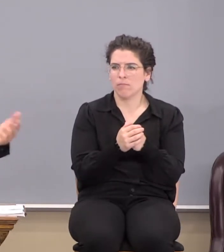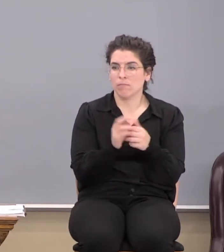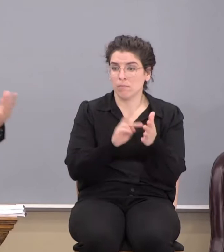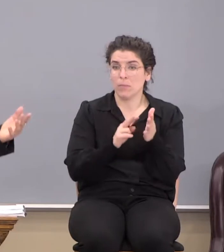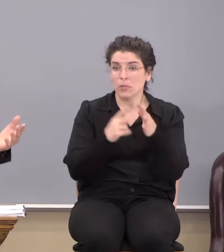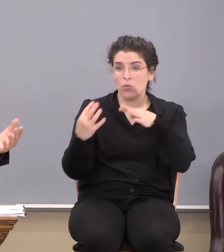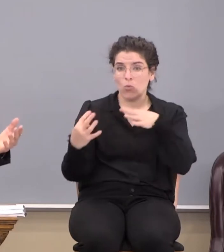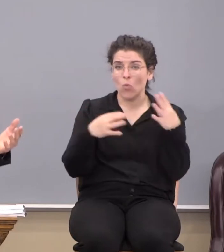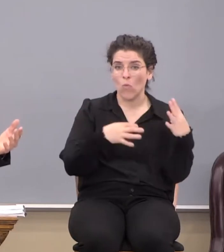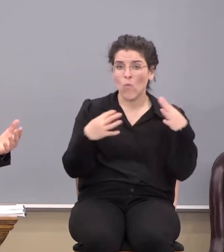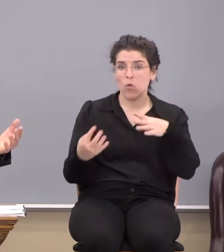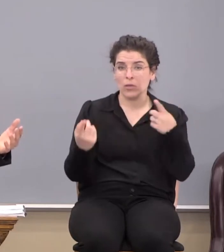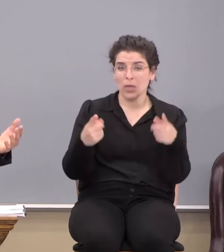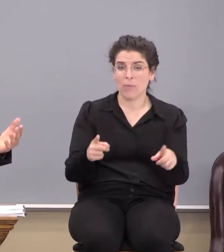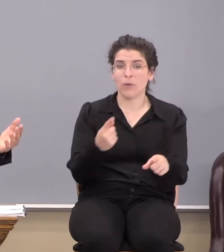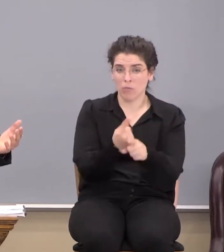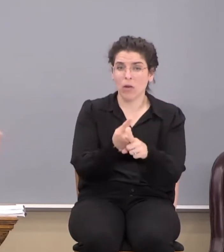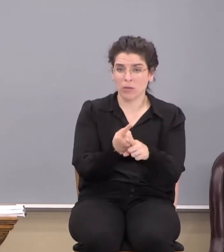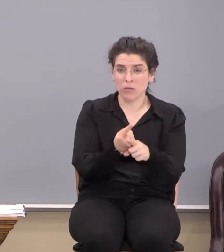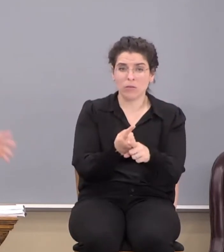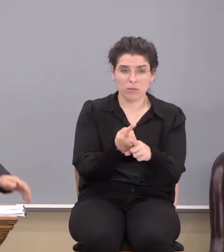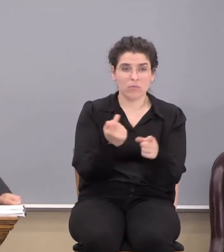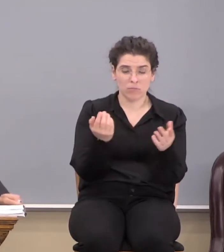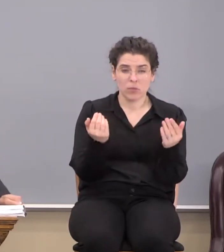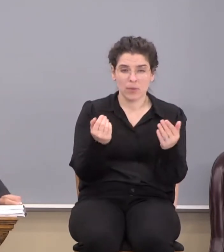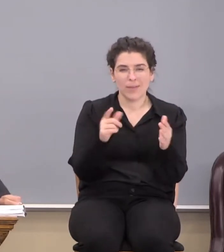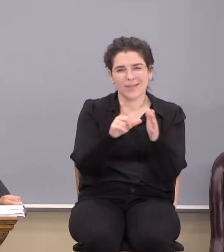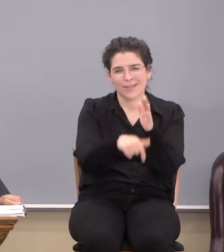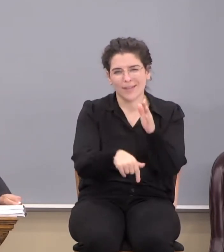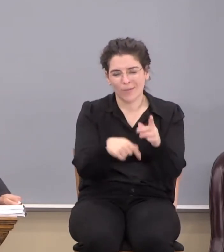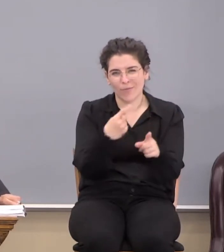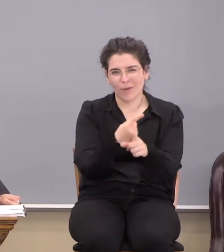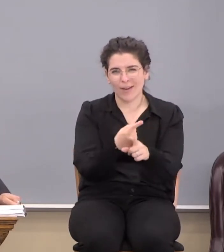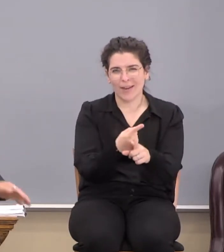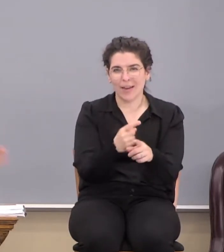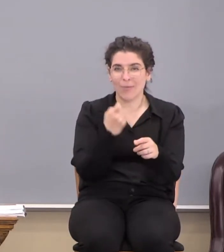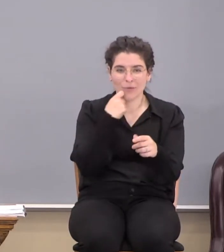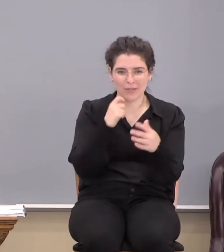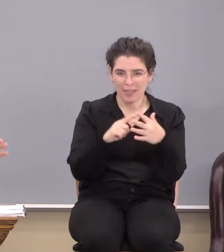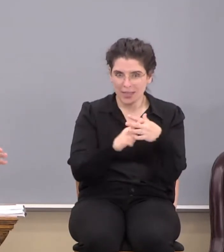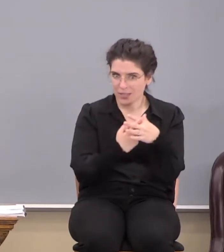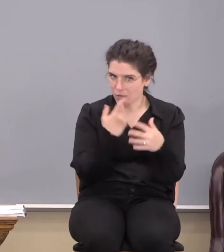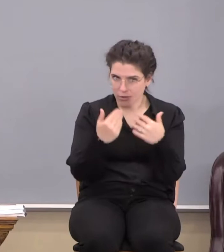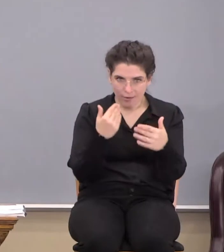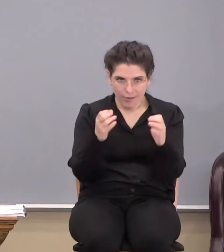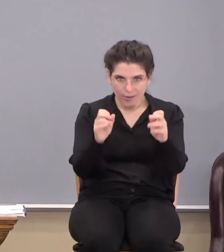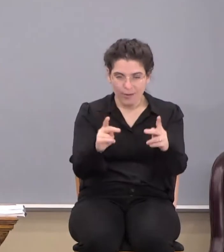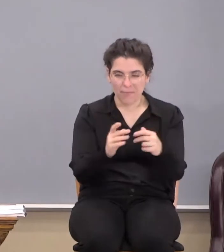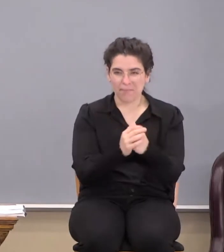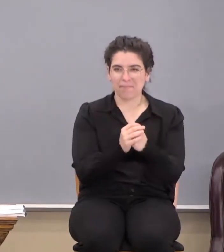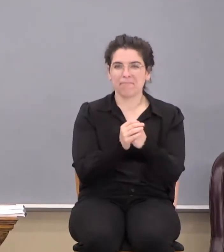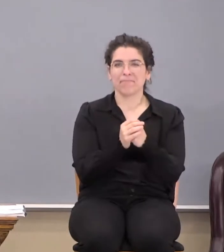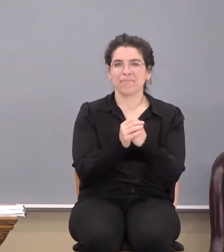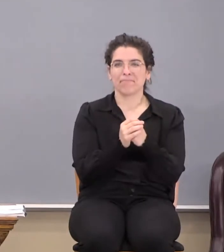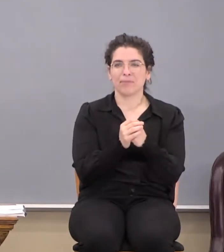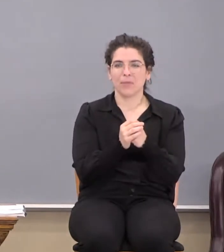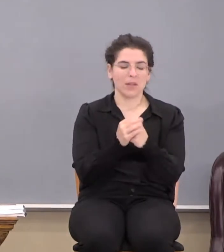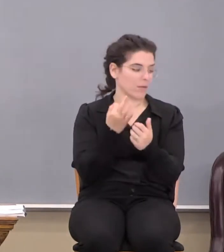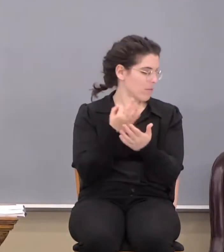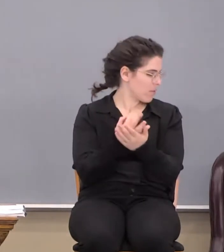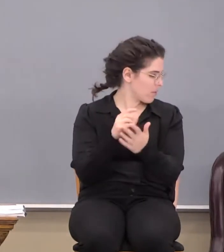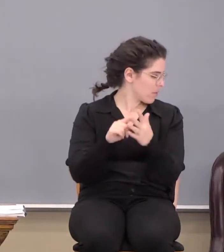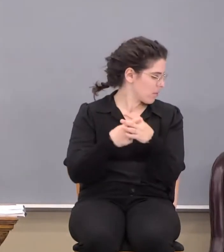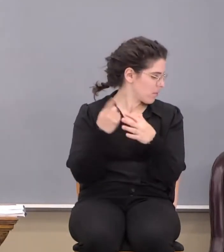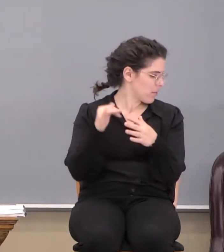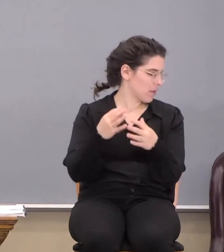Yeah, there's a war. Yeah, it's late, isn't it, right? I'm just getting started. Okay. The fact that he starts